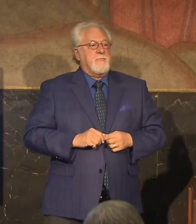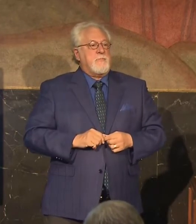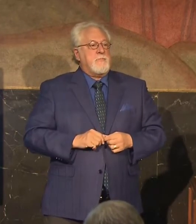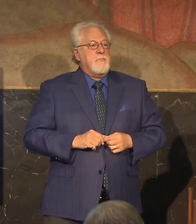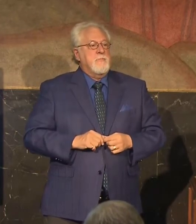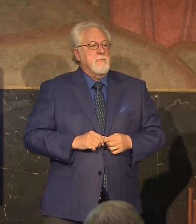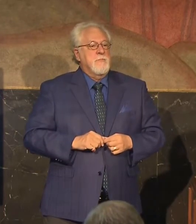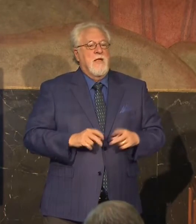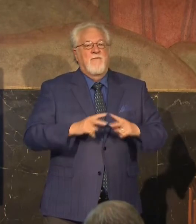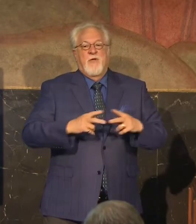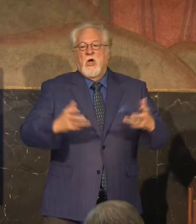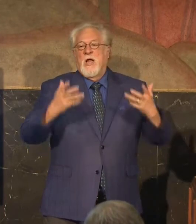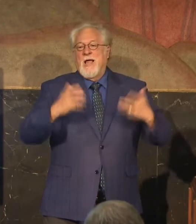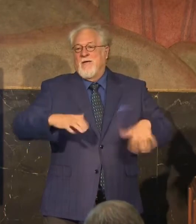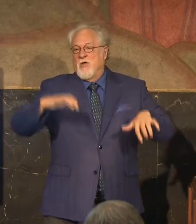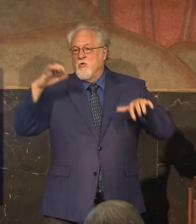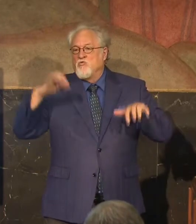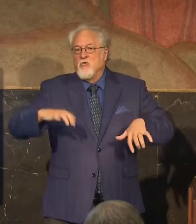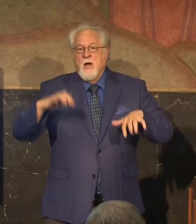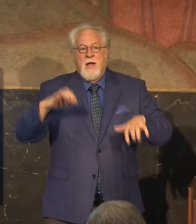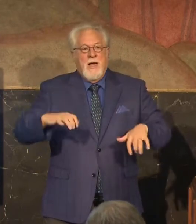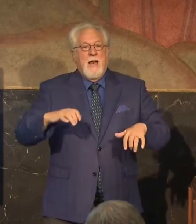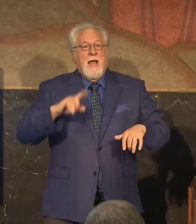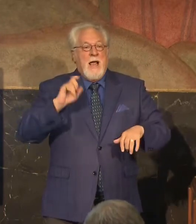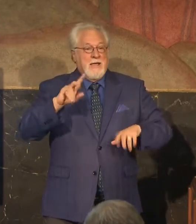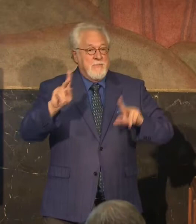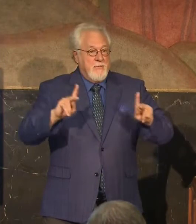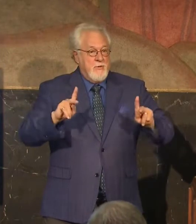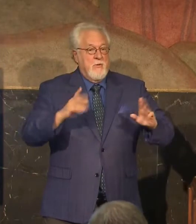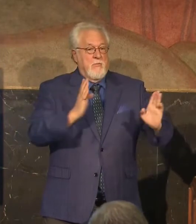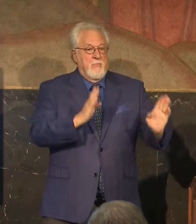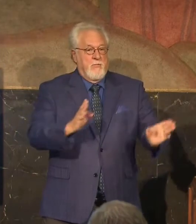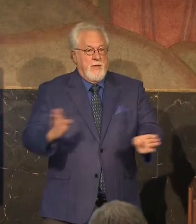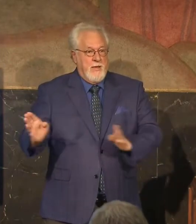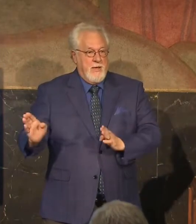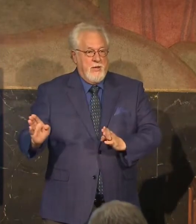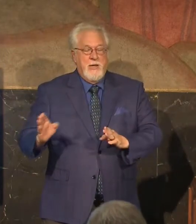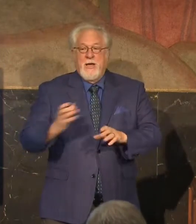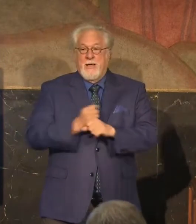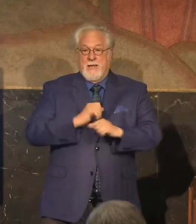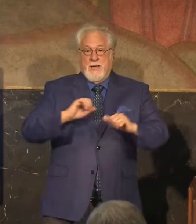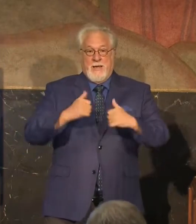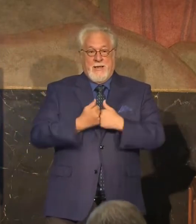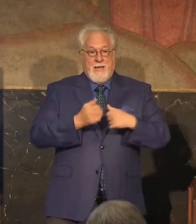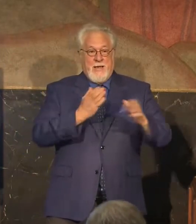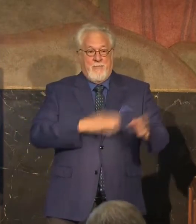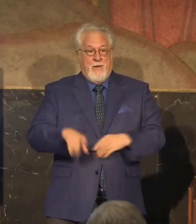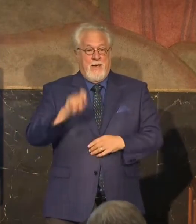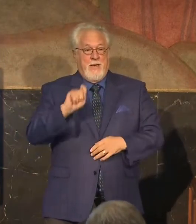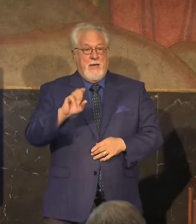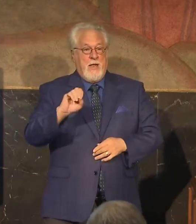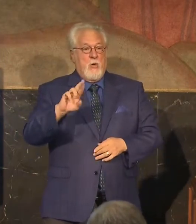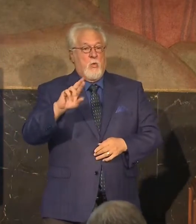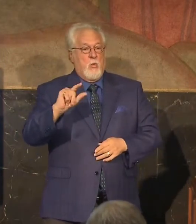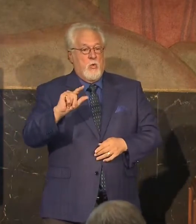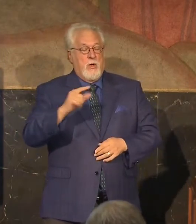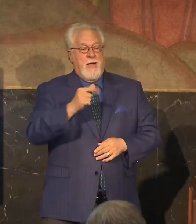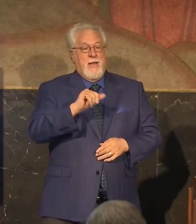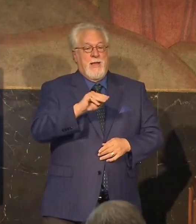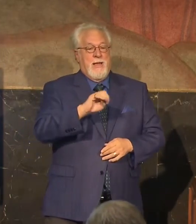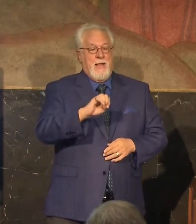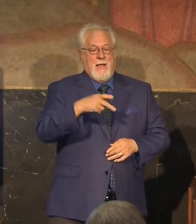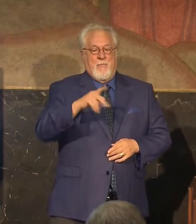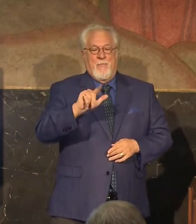Very heavy rainfall, so I'm asking everyone out there to be prepared. Go to getagameplan.org. Make sure that you are ready.